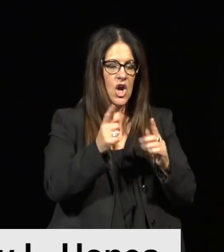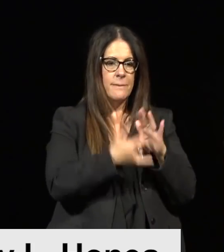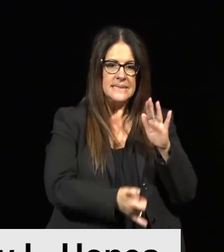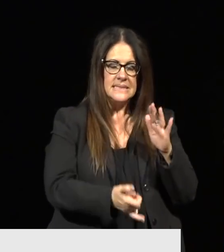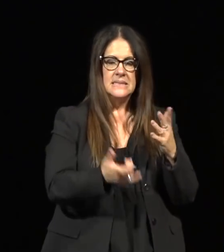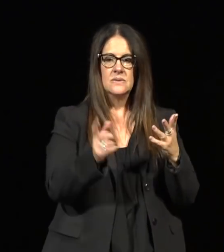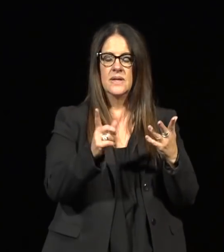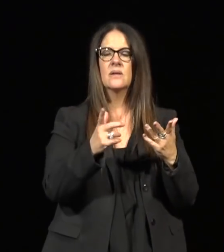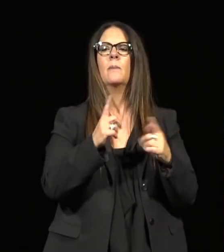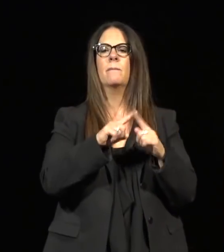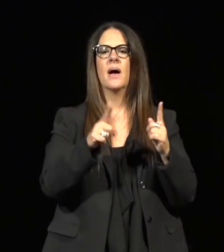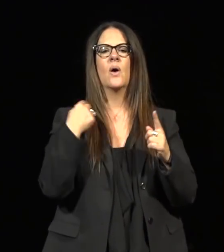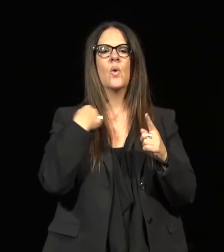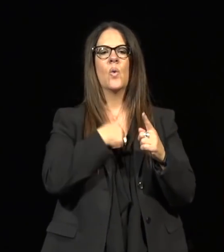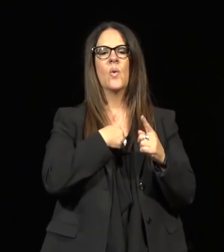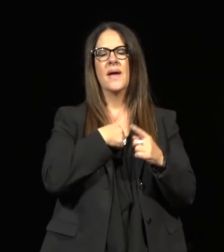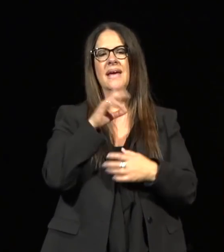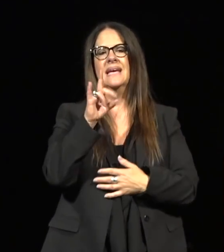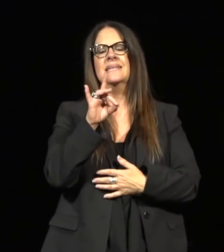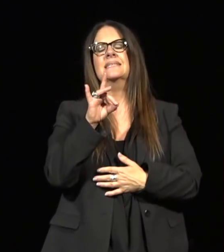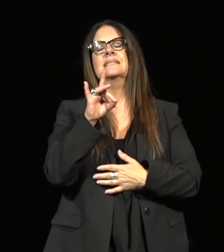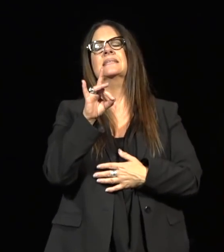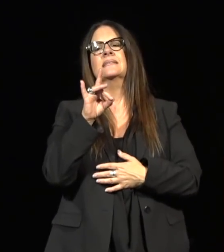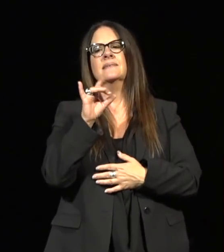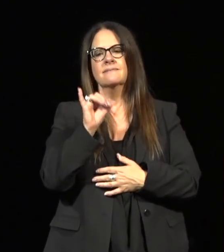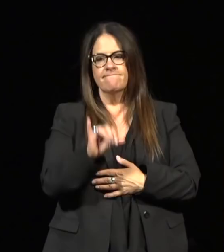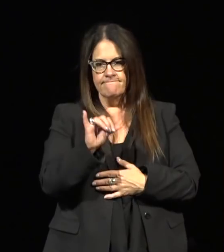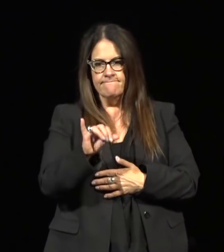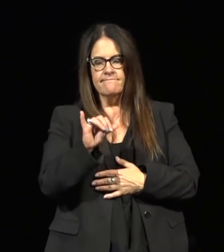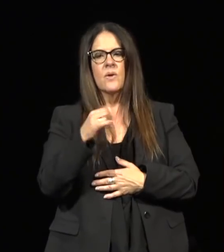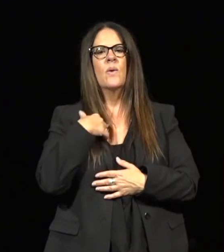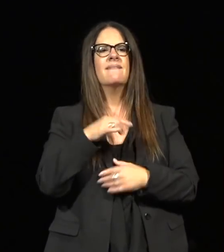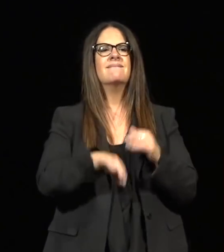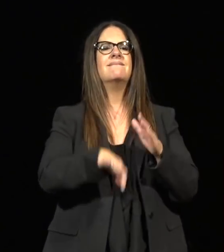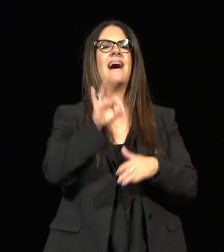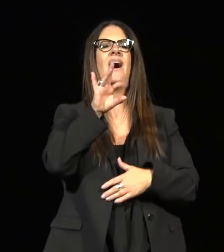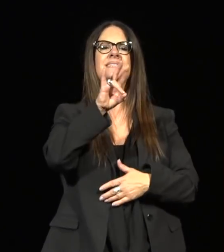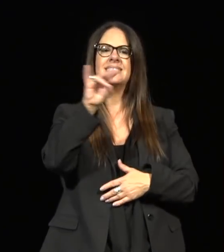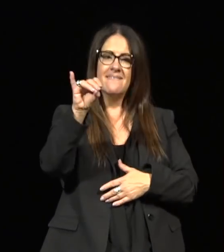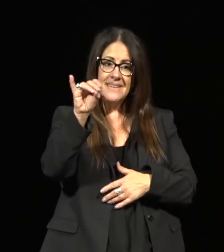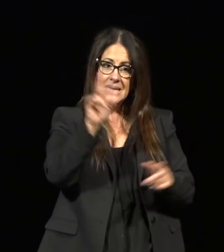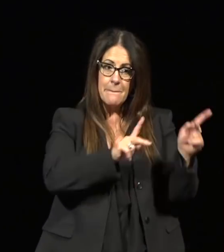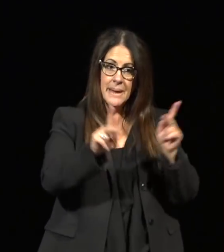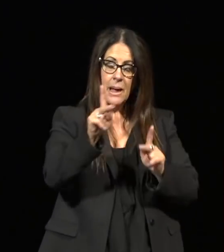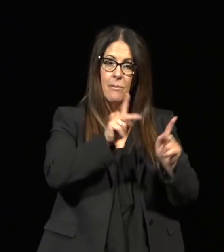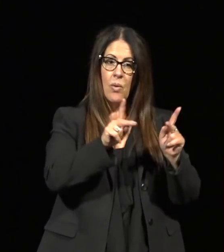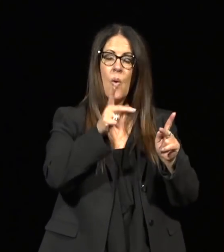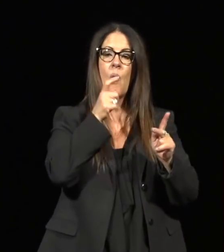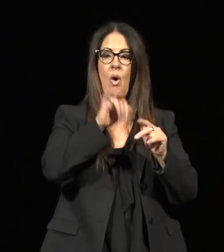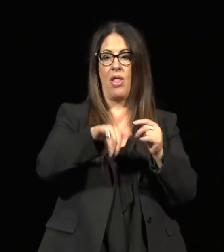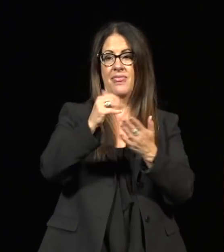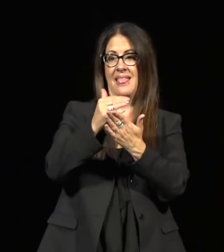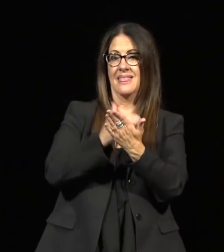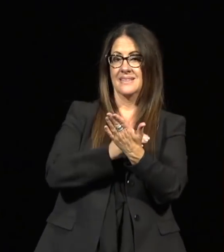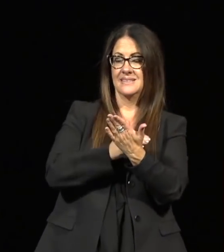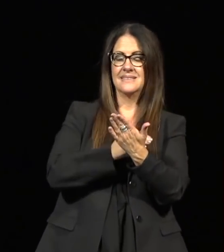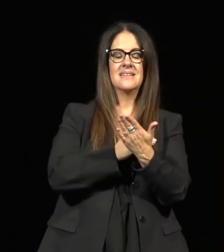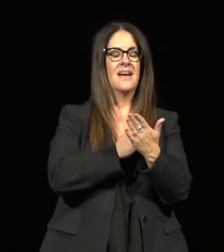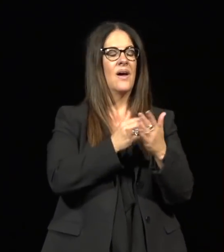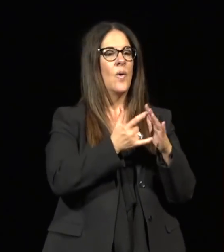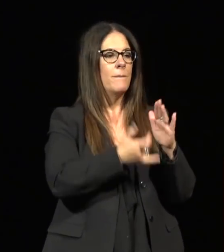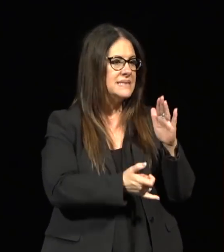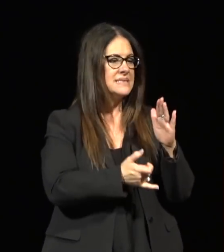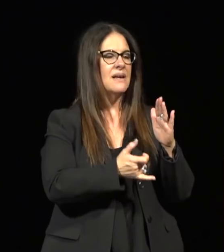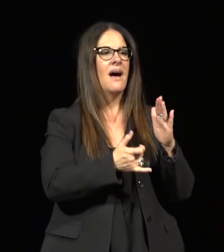identify 70 people who have been reunited